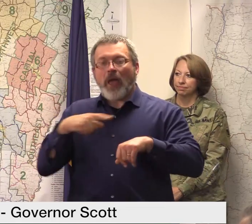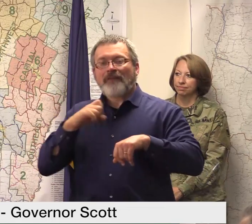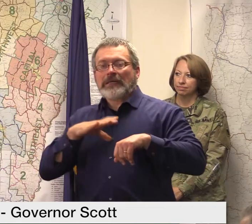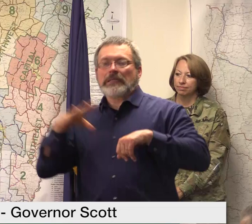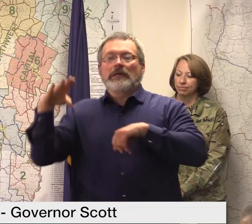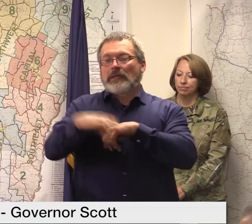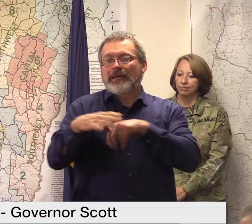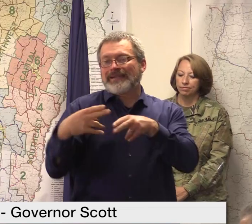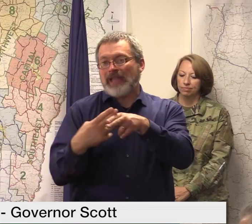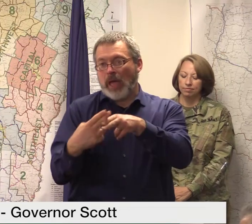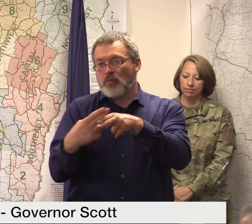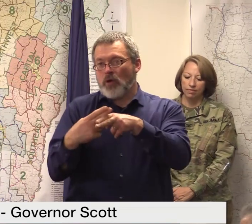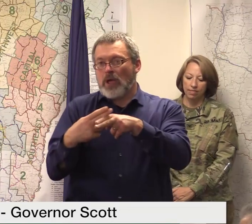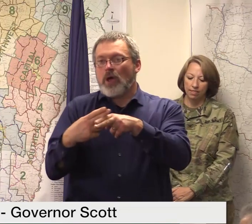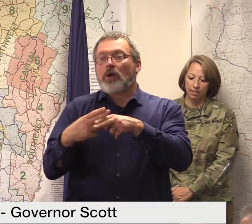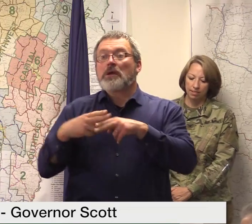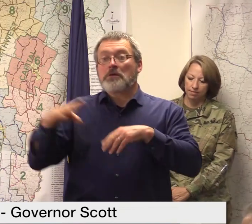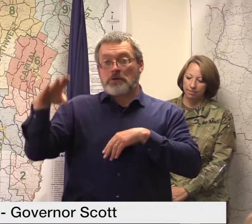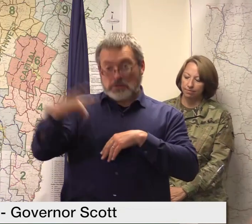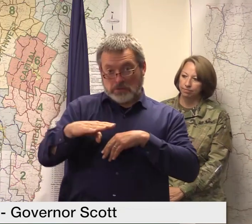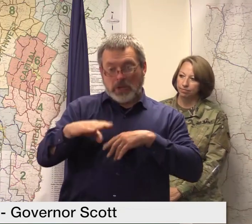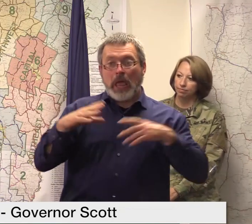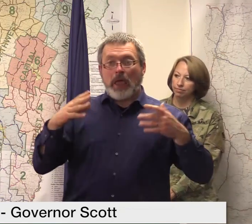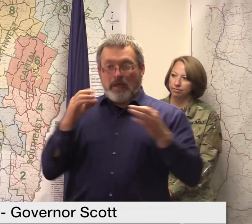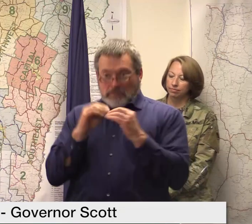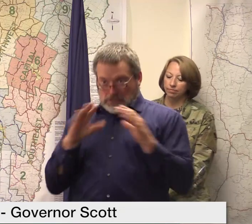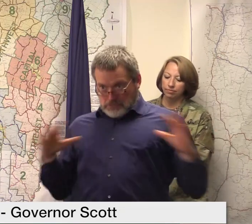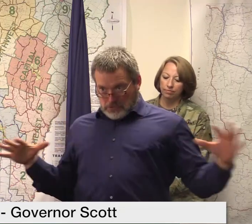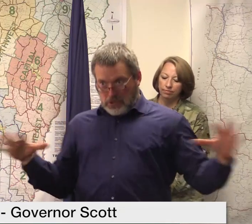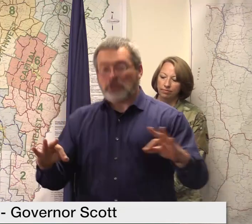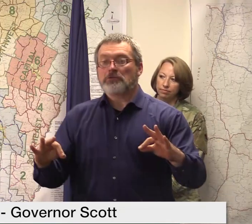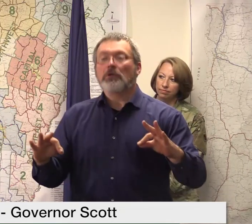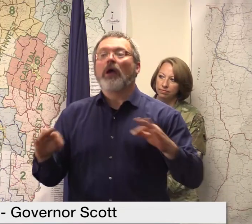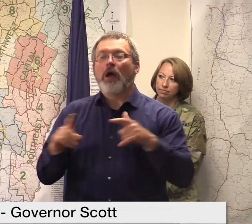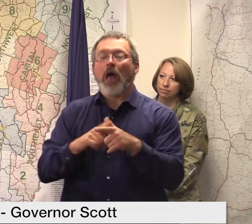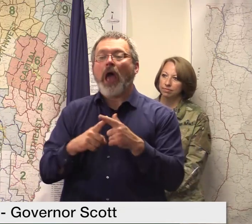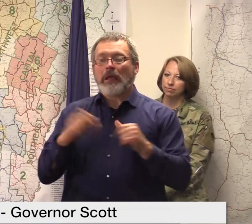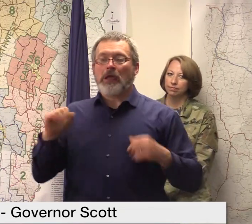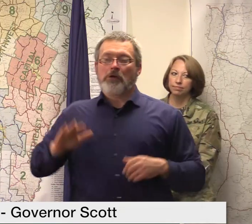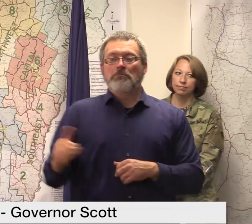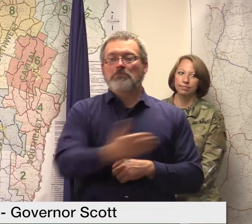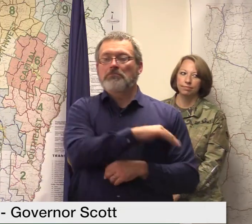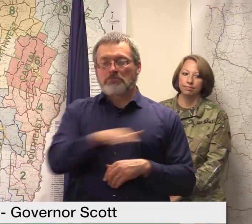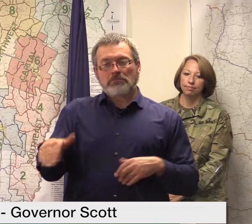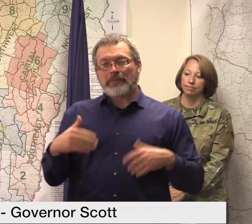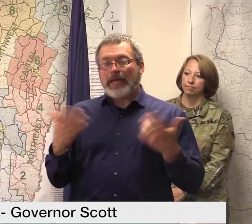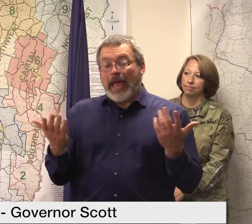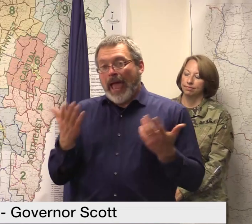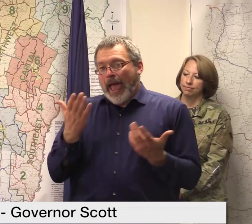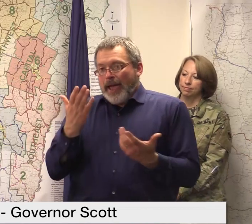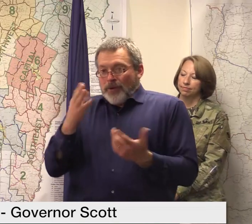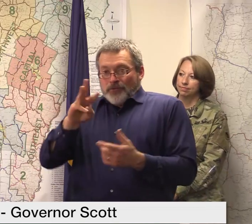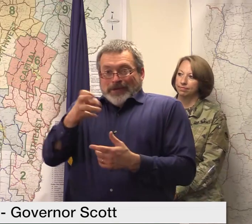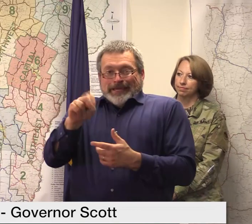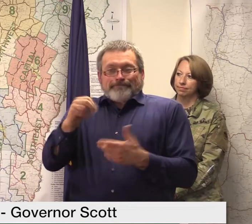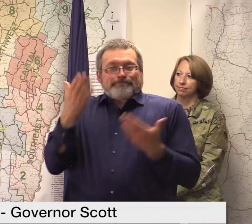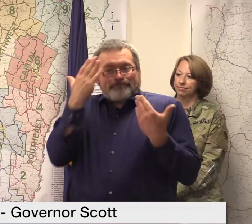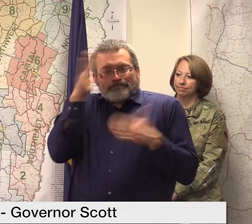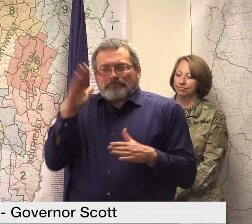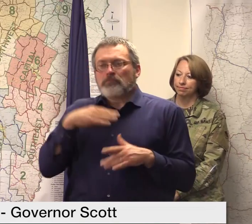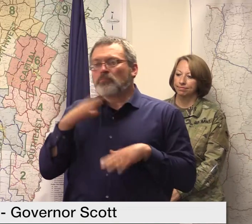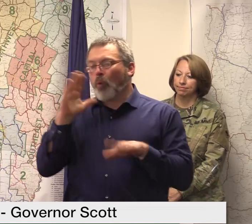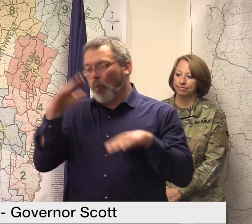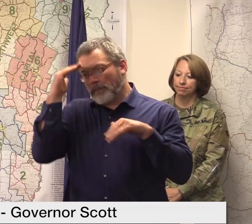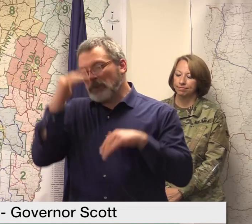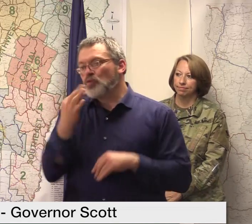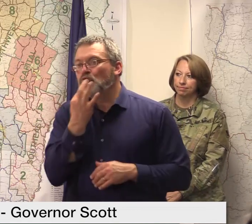completed that road could be reopened but i do not have a time on that just yet vermont 110